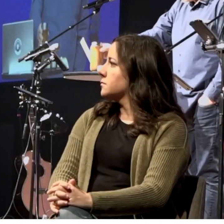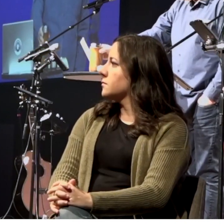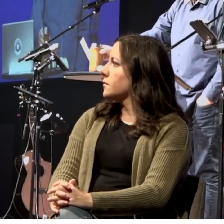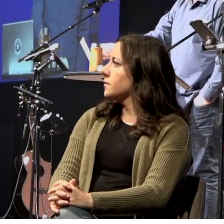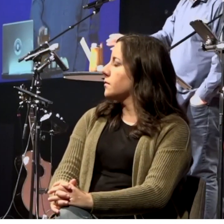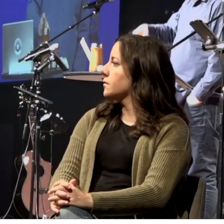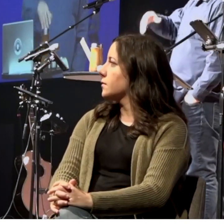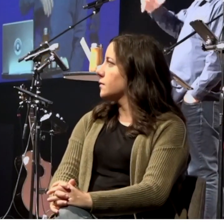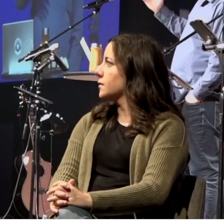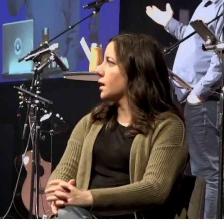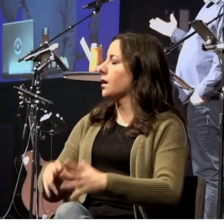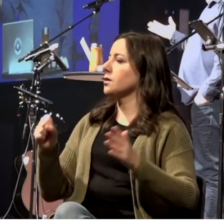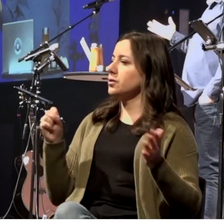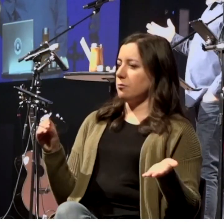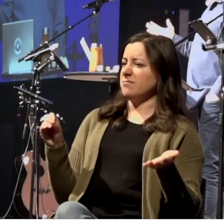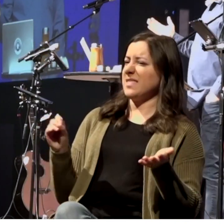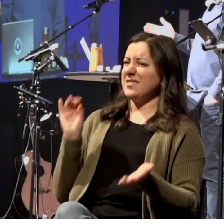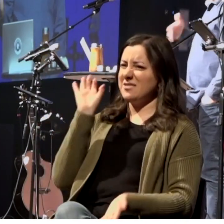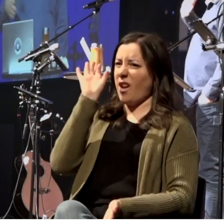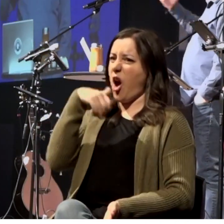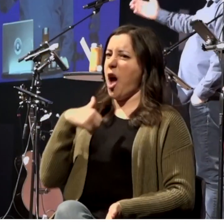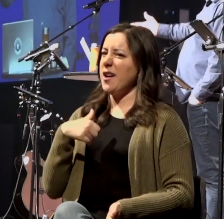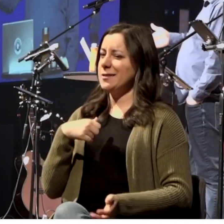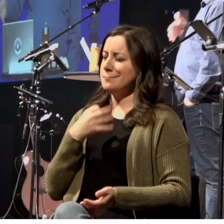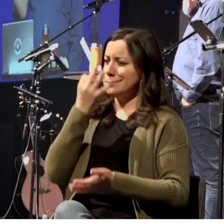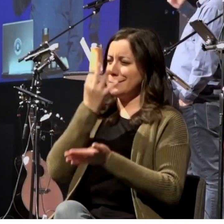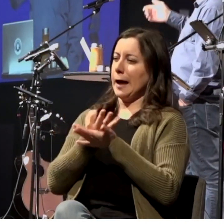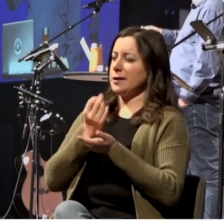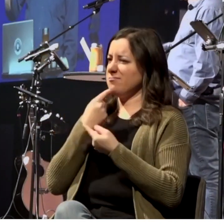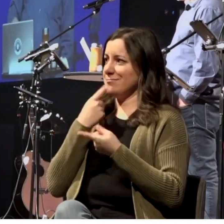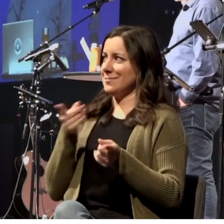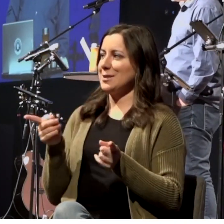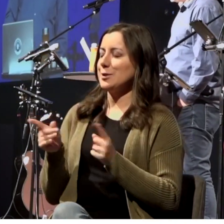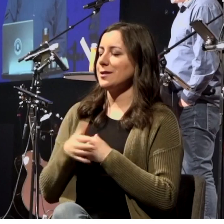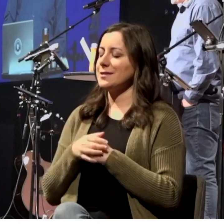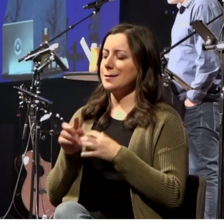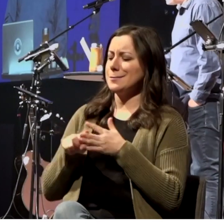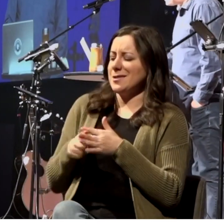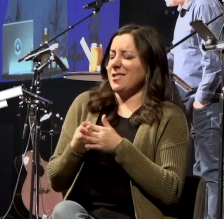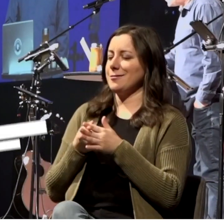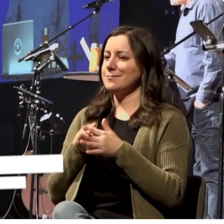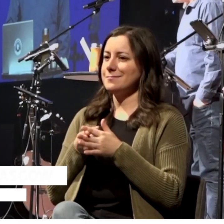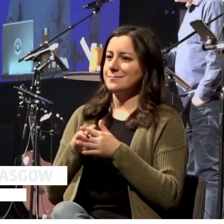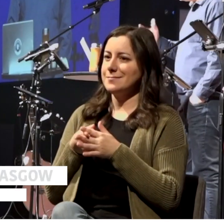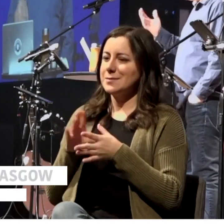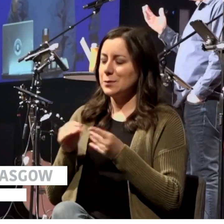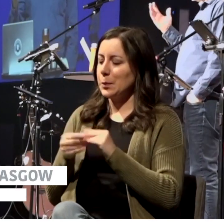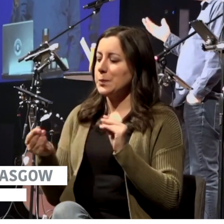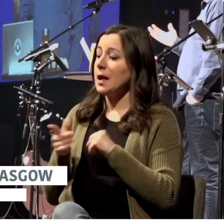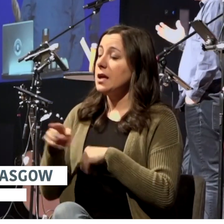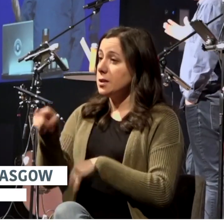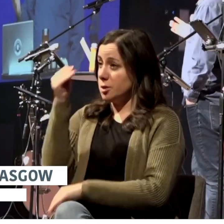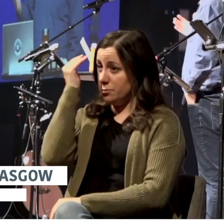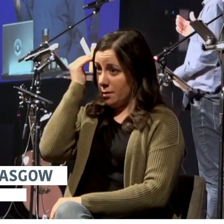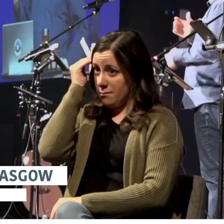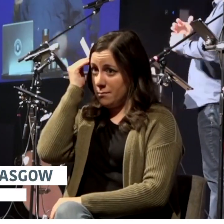So, random fun fact, just to kind of prime the pump, get the message started today. Did you know that years ago, when